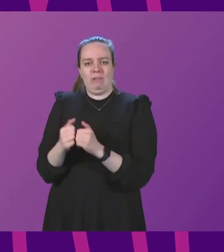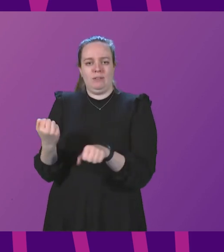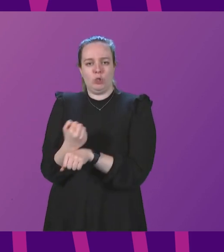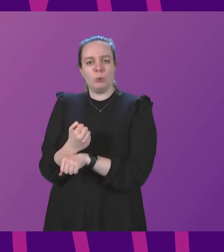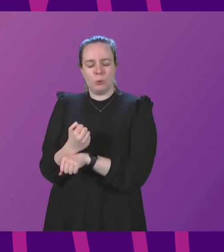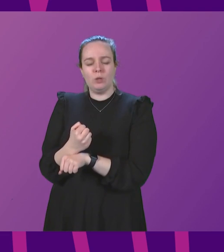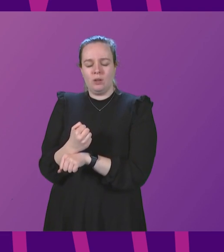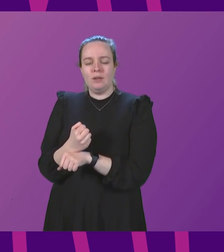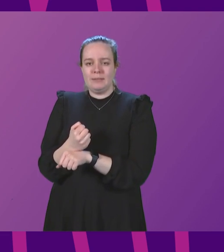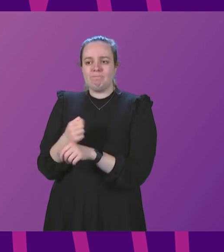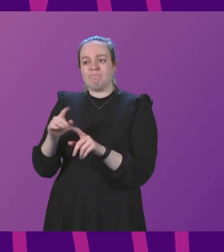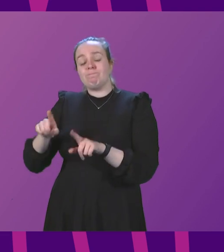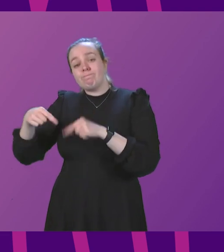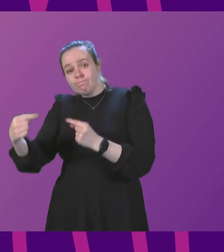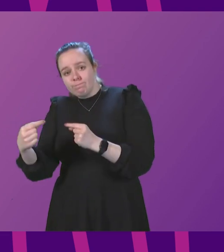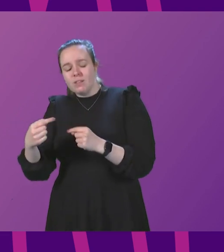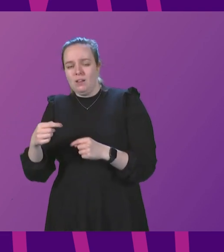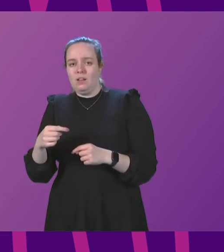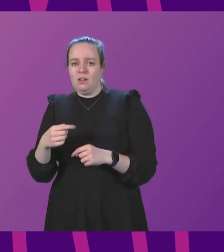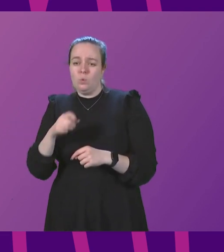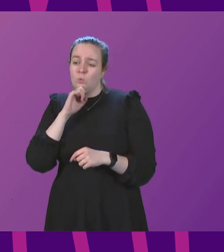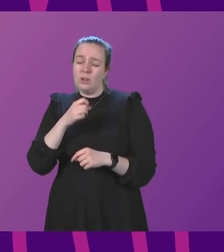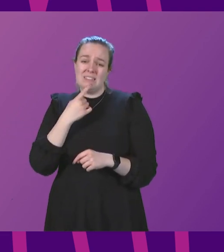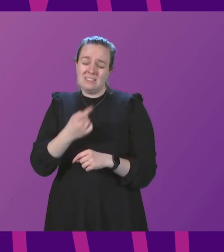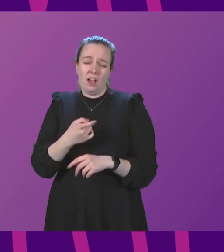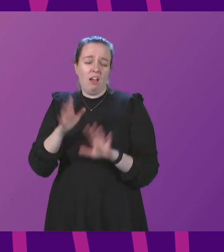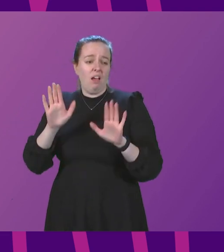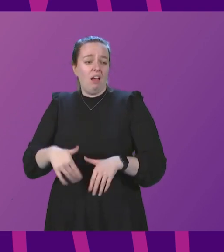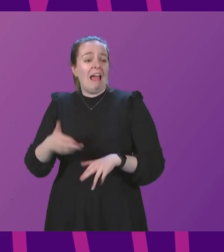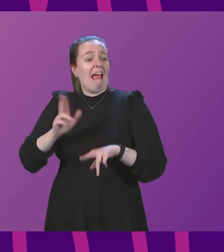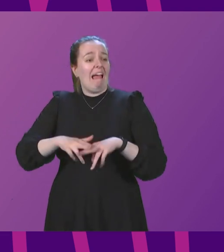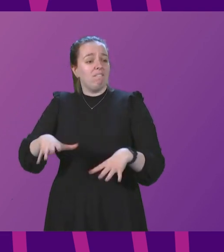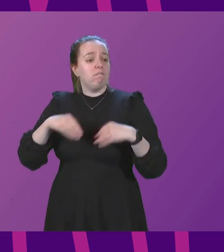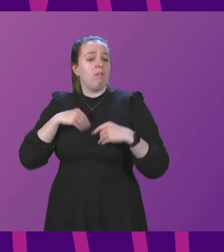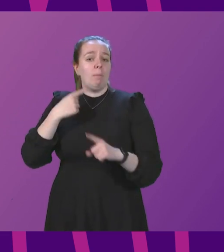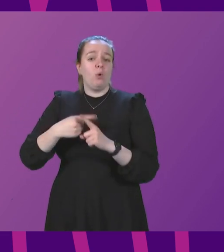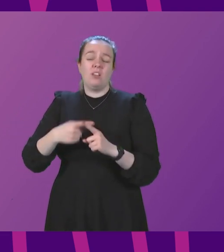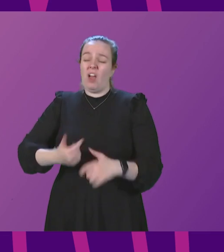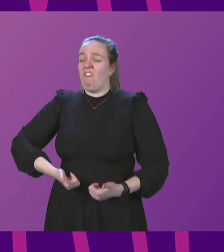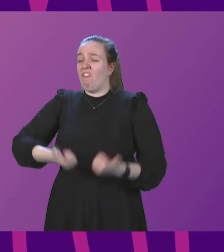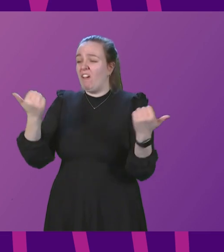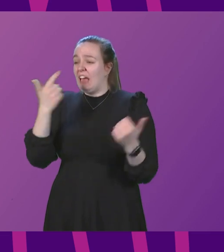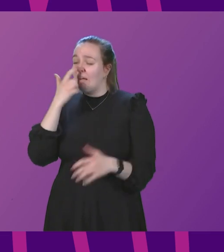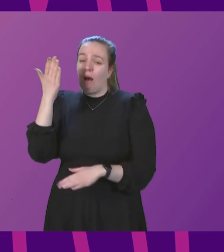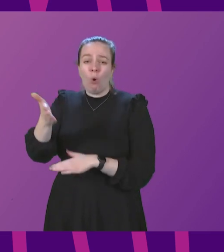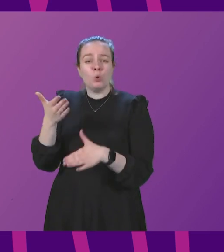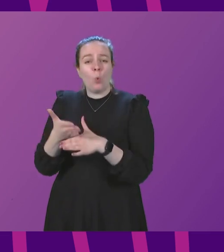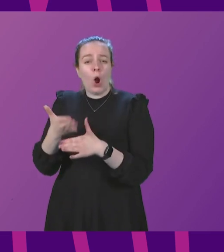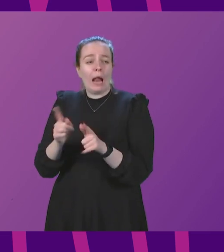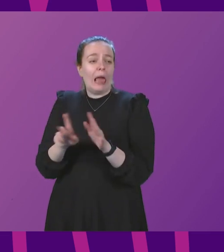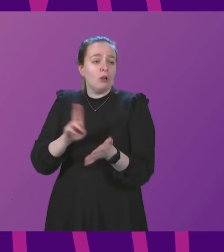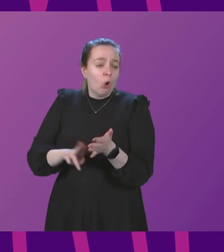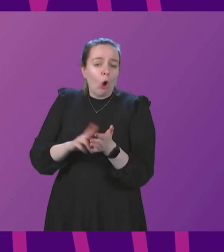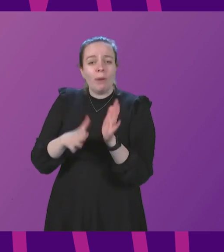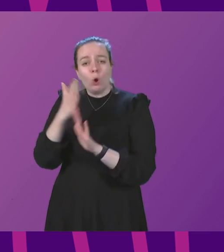the converse of this would be fine for somebody who tests positive with this highly infectious virus to go to work as normal or to go